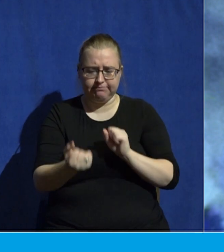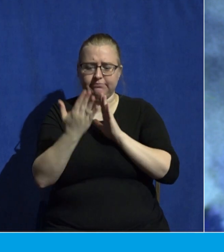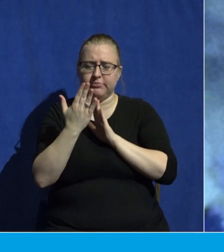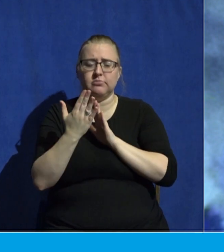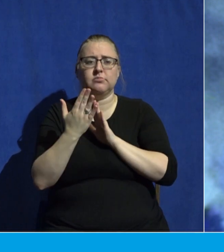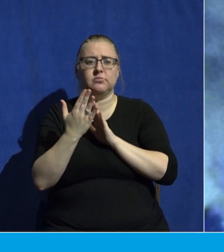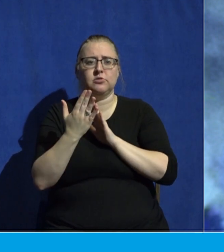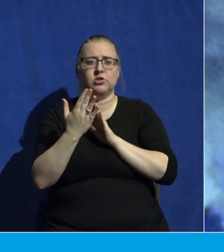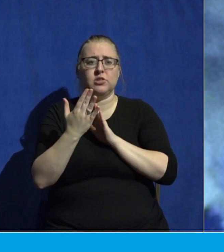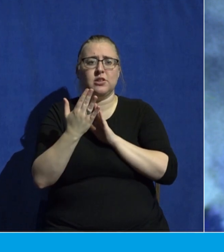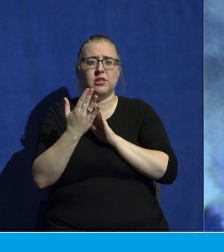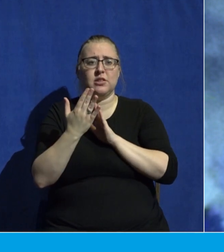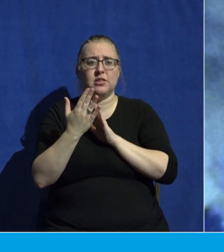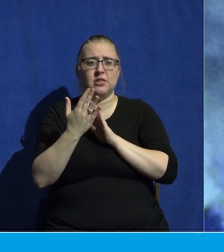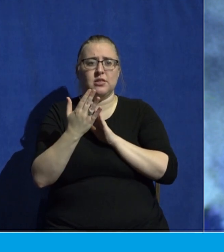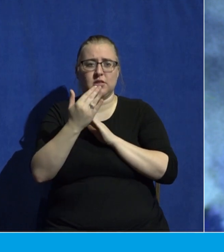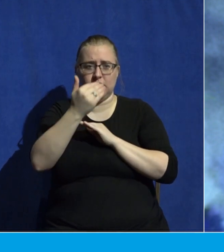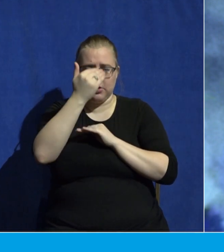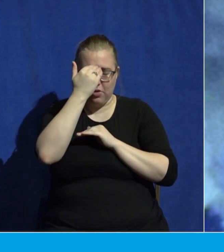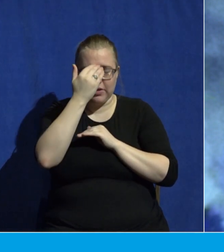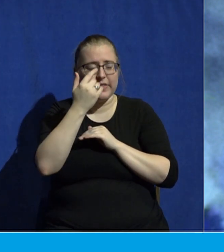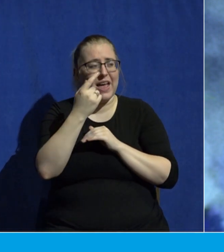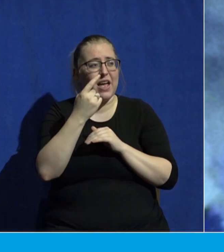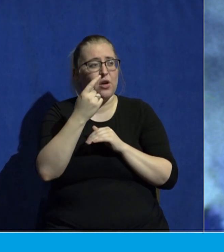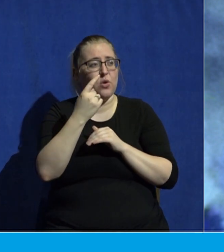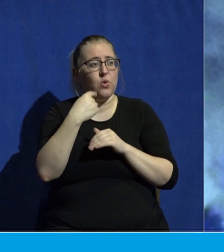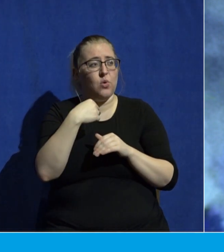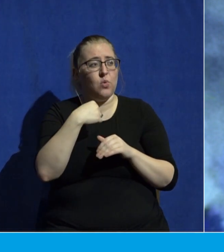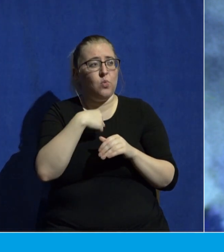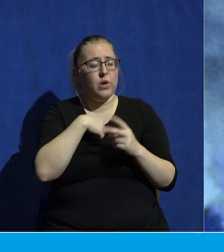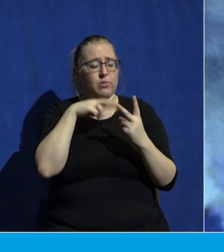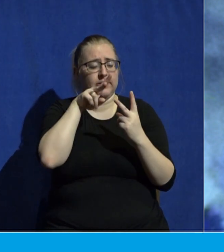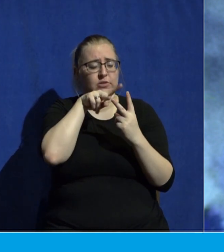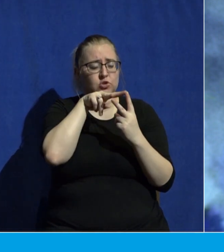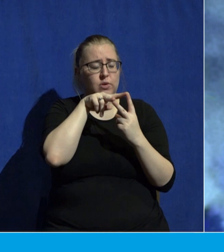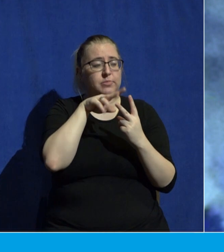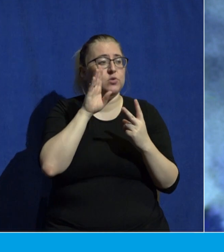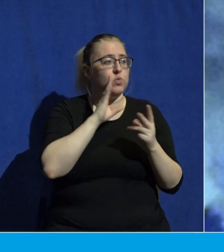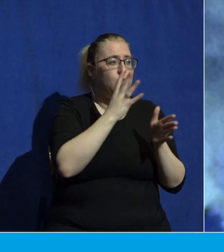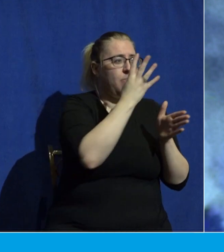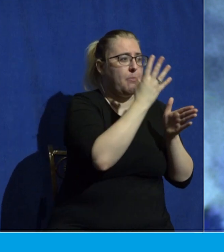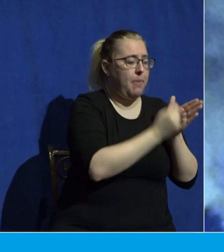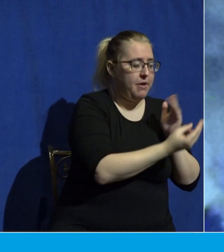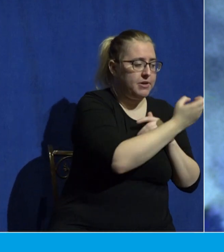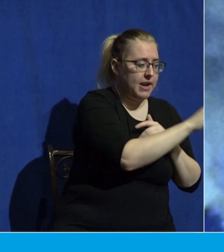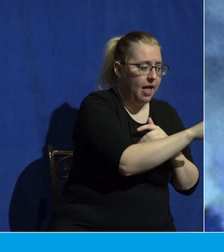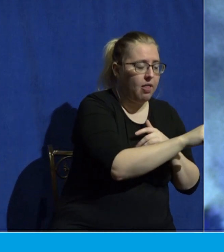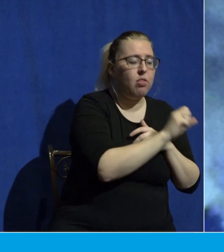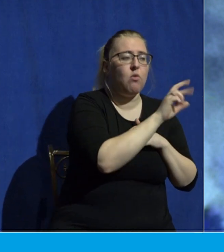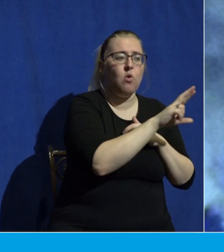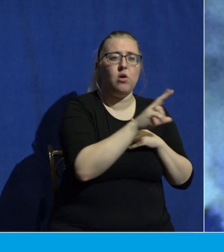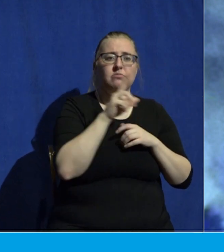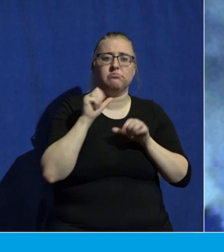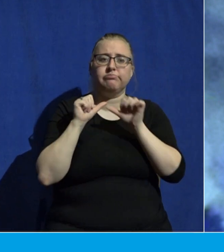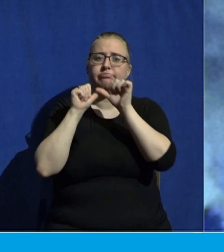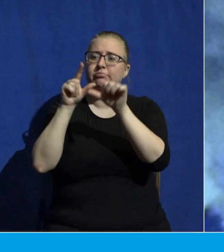either perish or we will have everlasting life in Jesus. Those are the only two options.